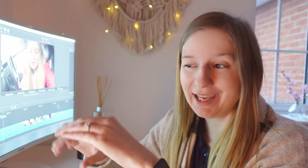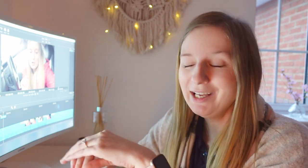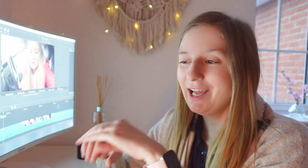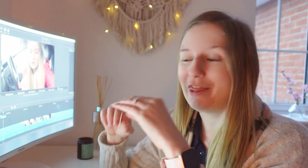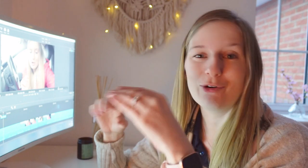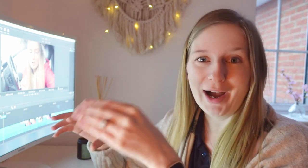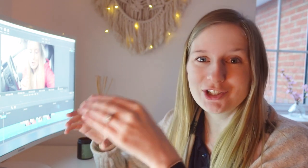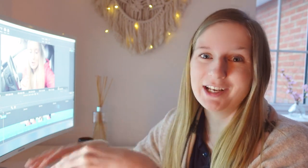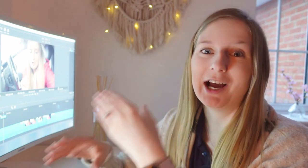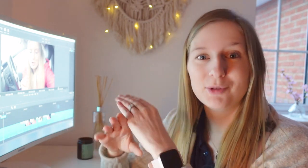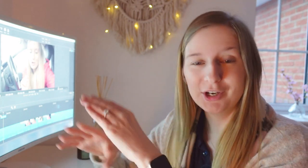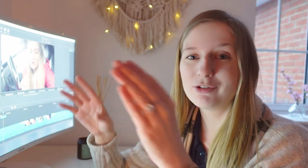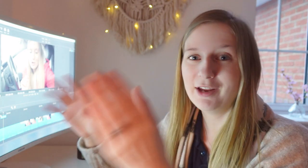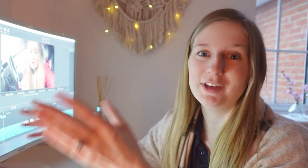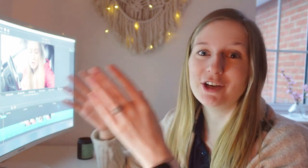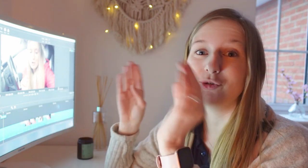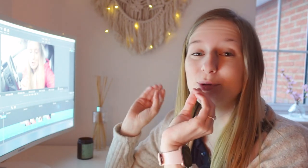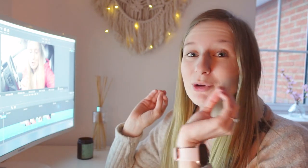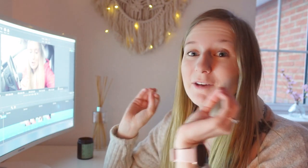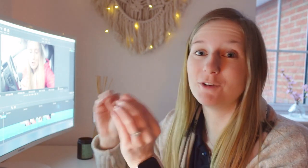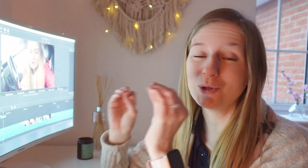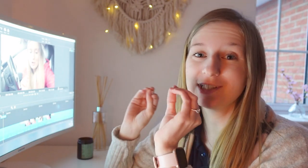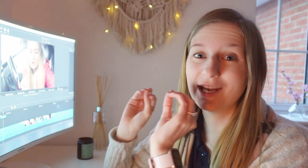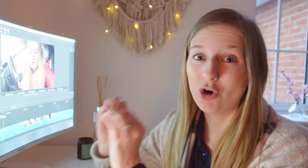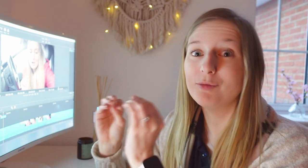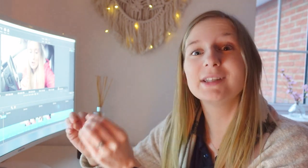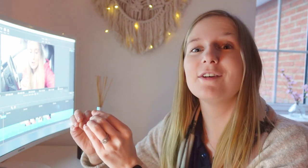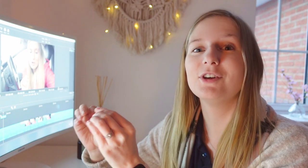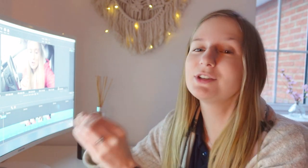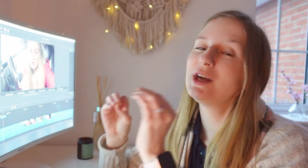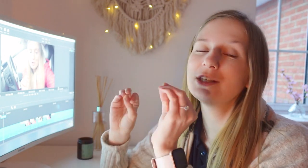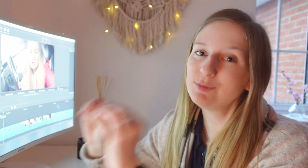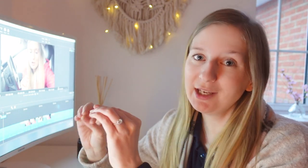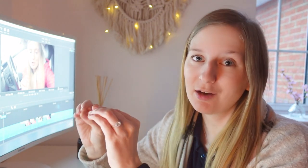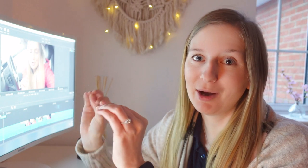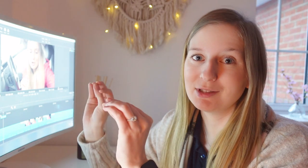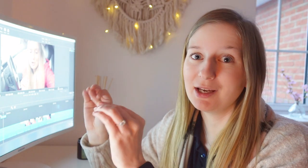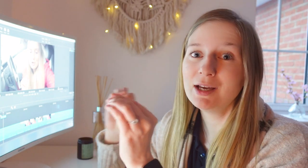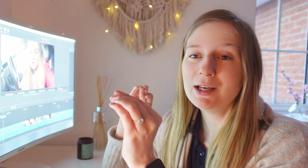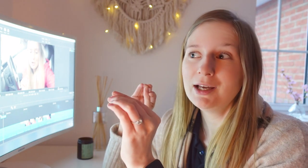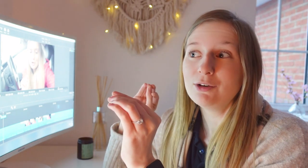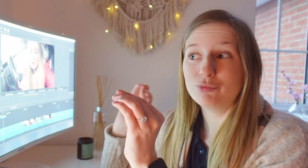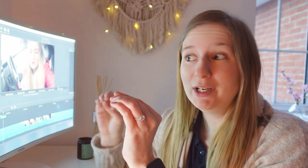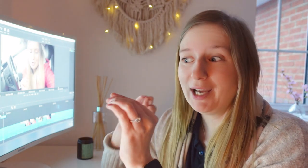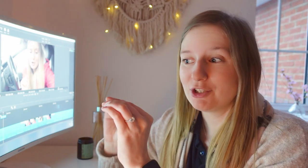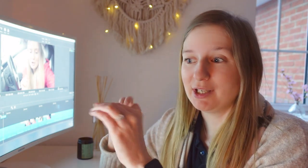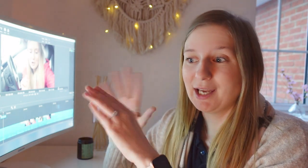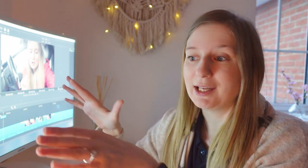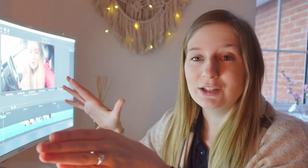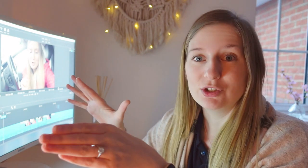and thought actually I'm gonna create a video purely focusing on my deafness, speaking about it, really actually getting into